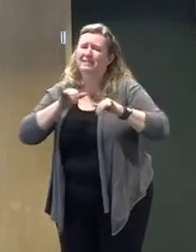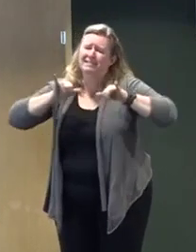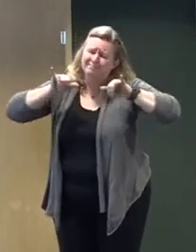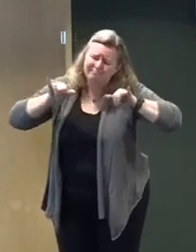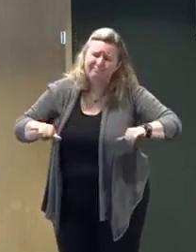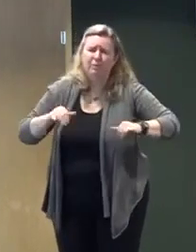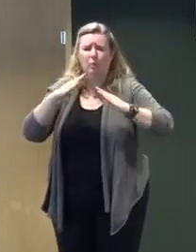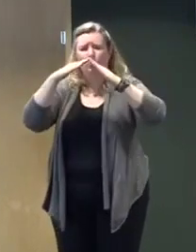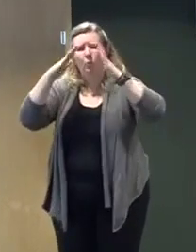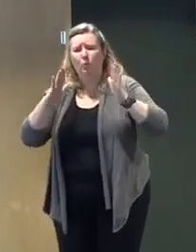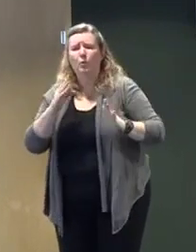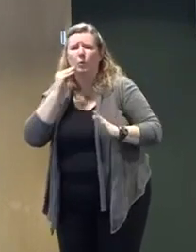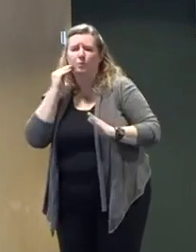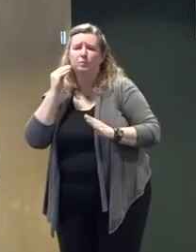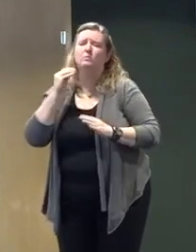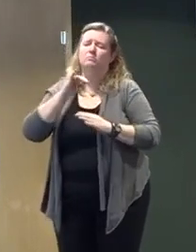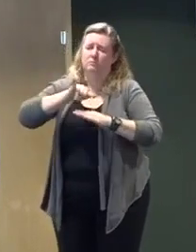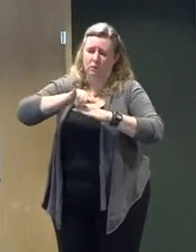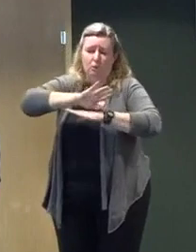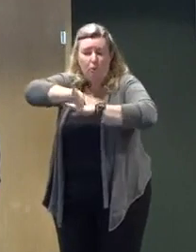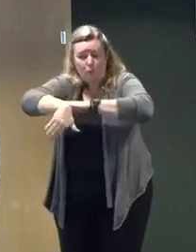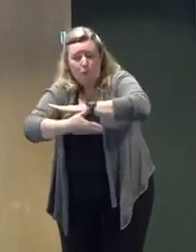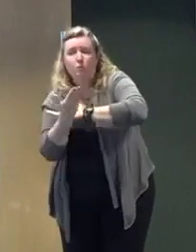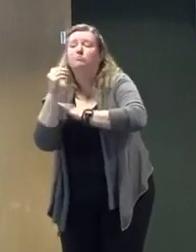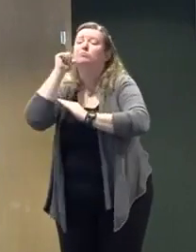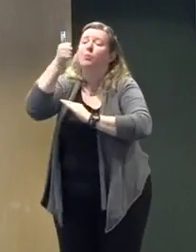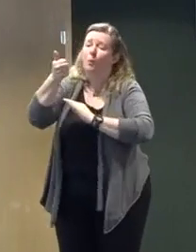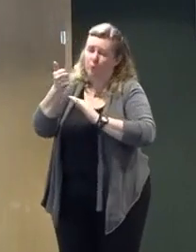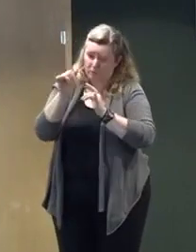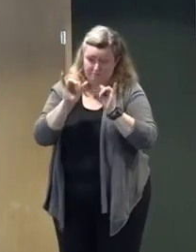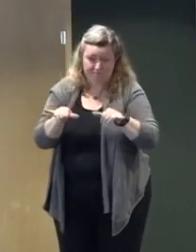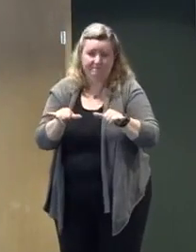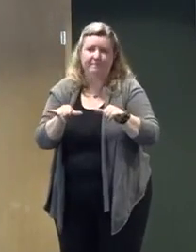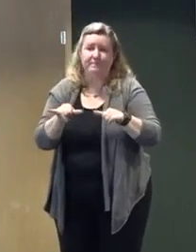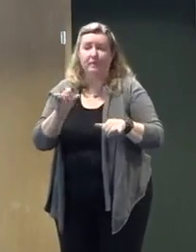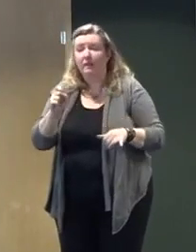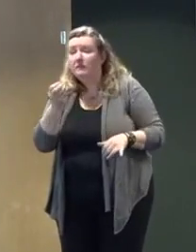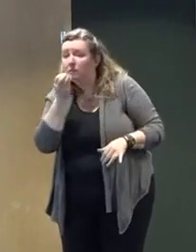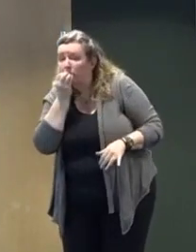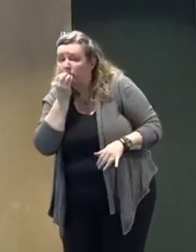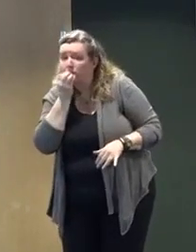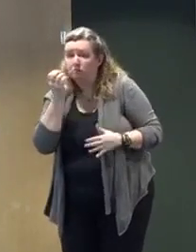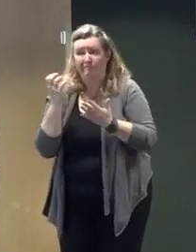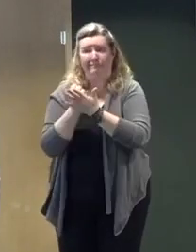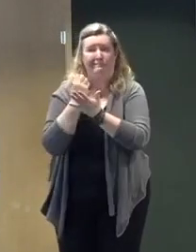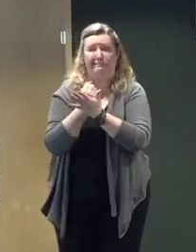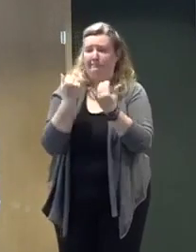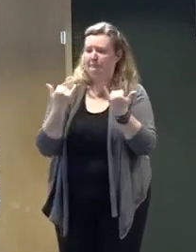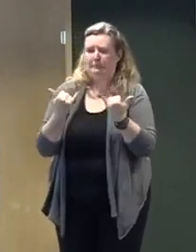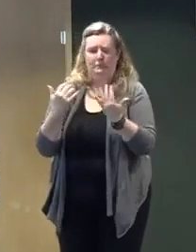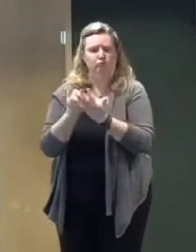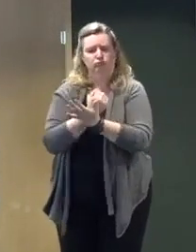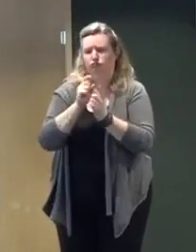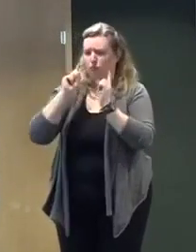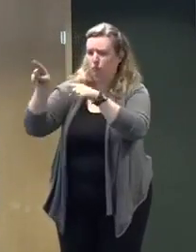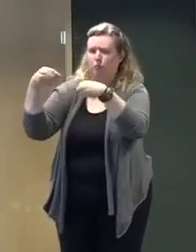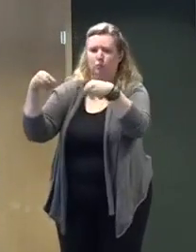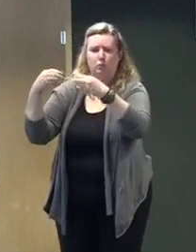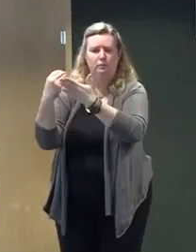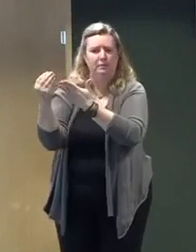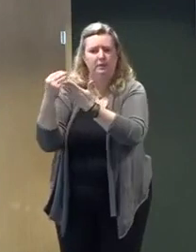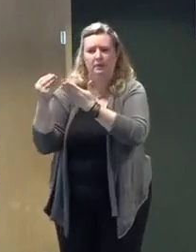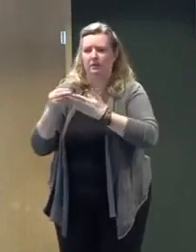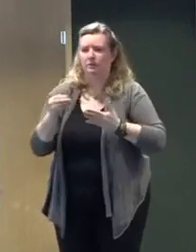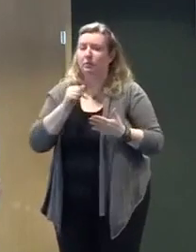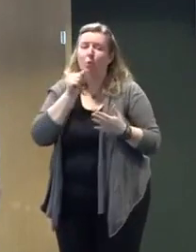home tomorrow. Whatever you may need to get through a snow day, get it on your way home today, so you do not have to venture out. We